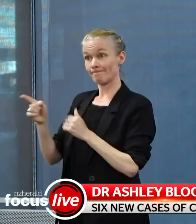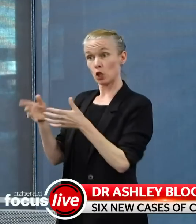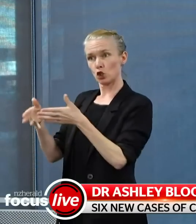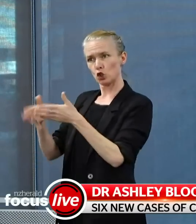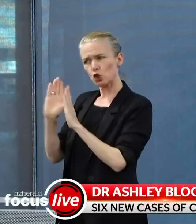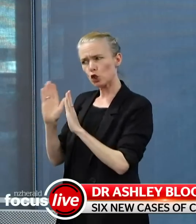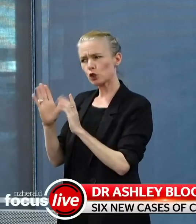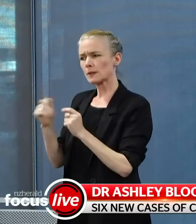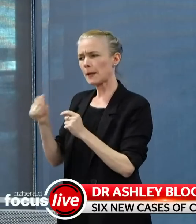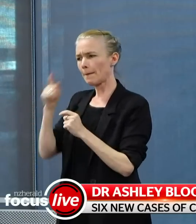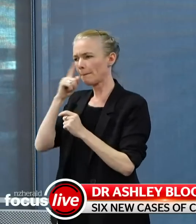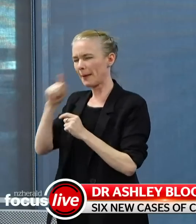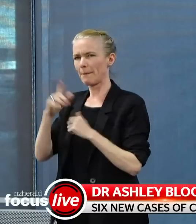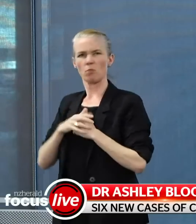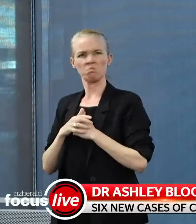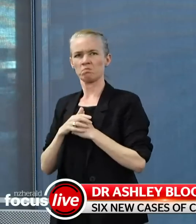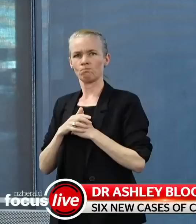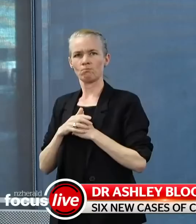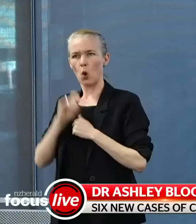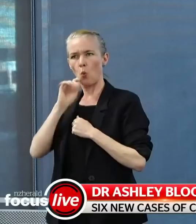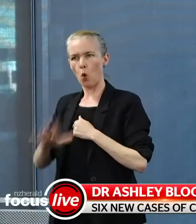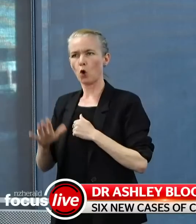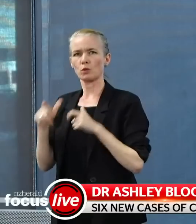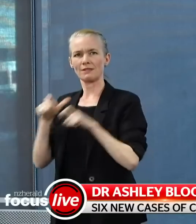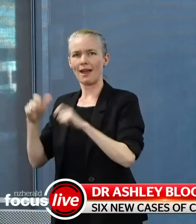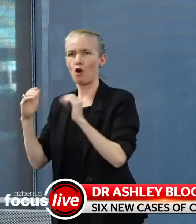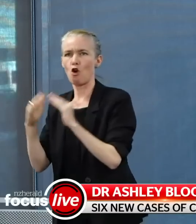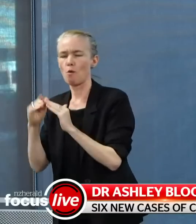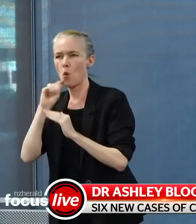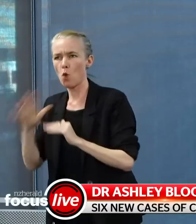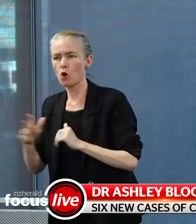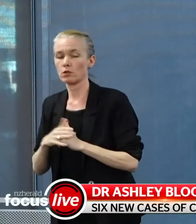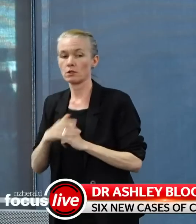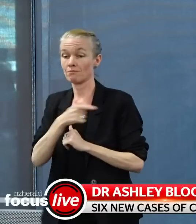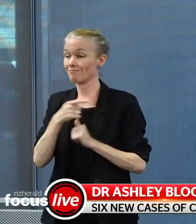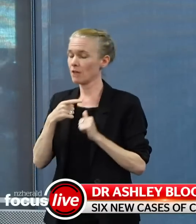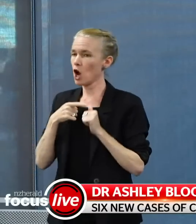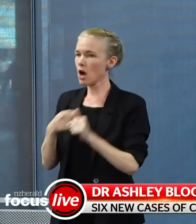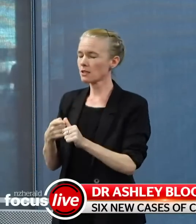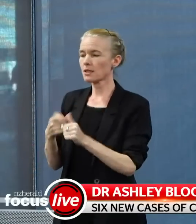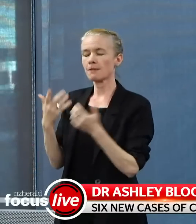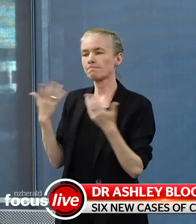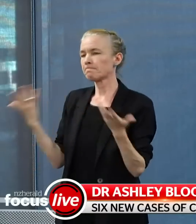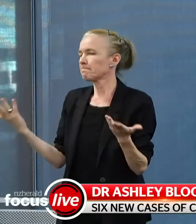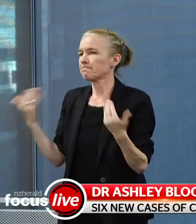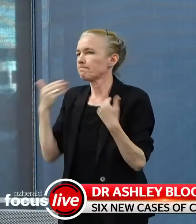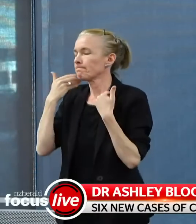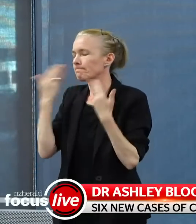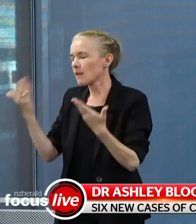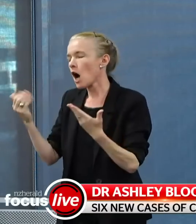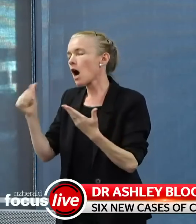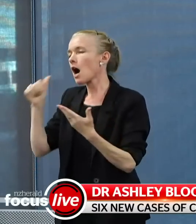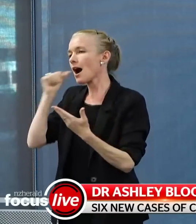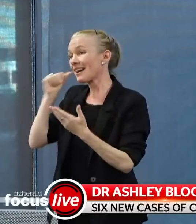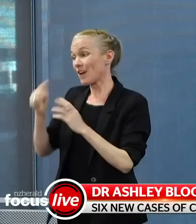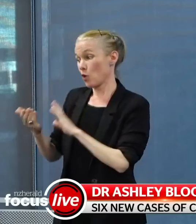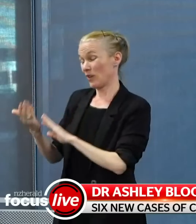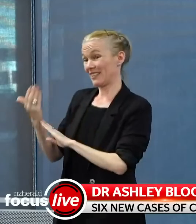heard. I know that, um, right since the start of the outbreak, there have been some families who have been, you know, have been,